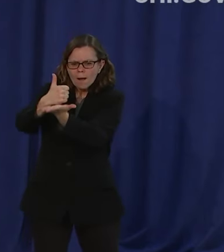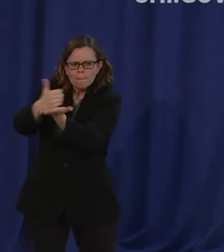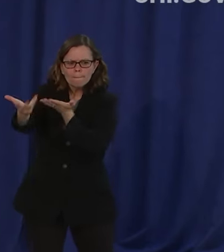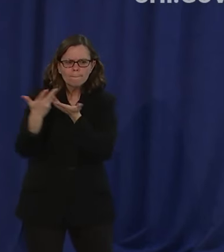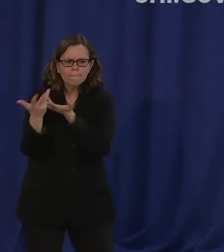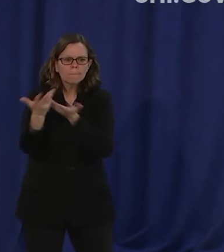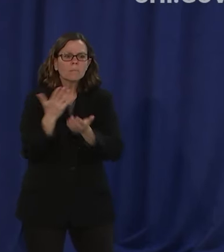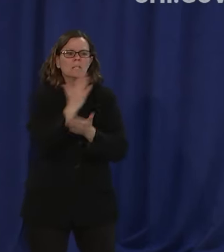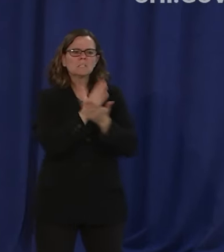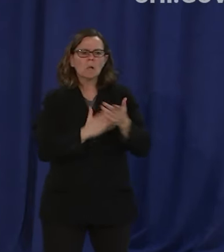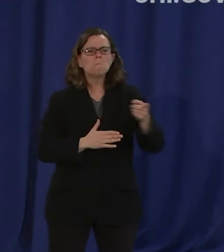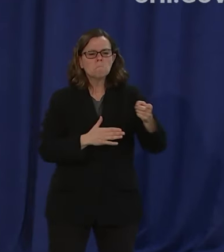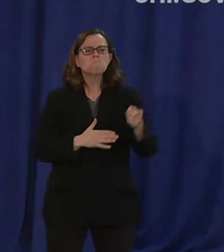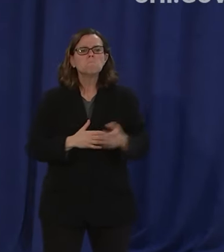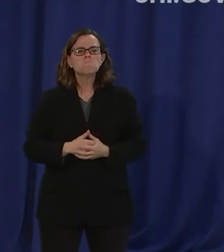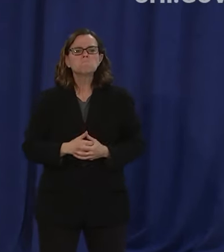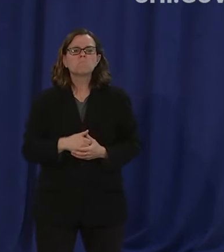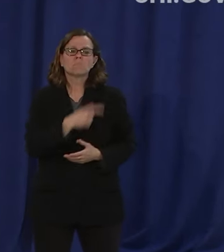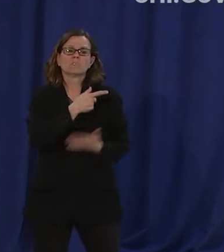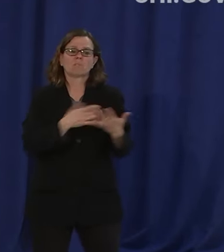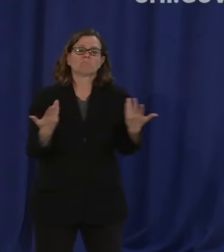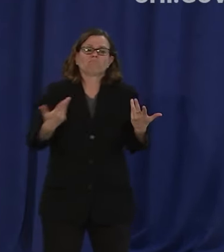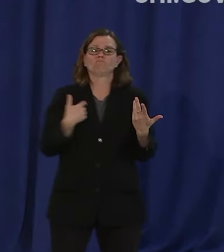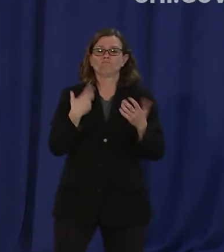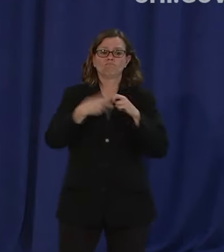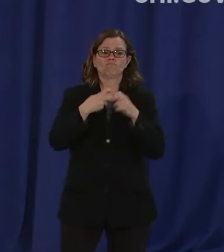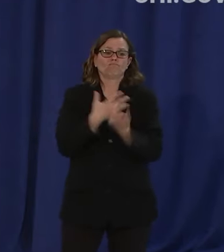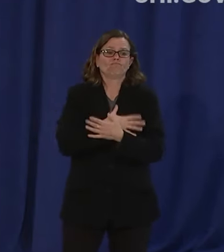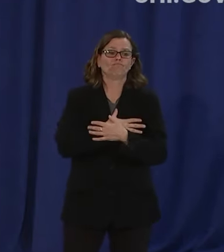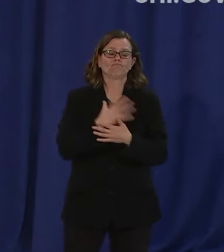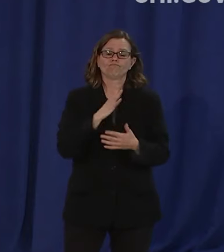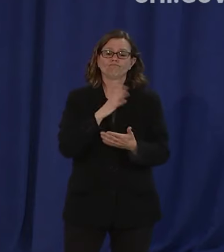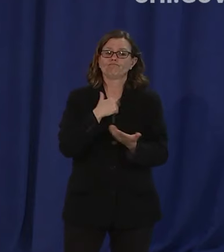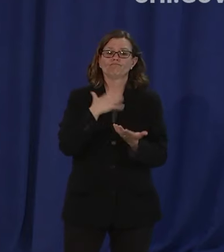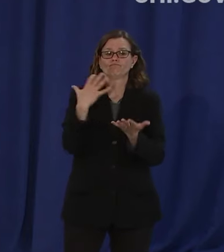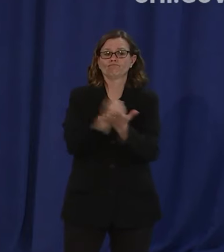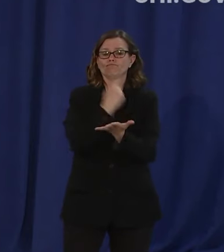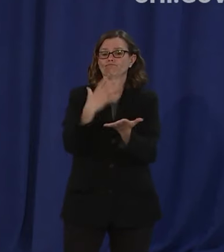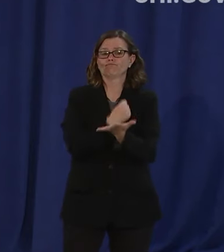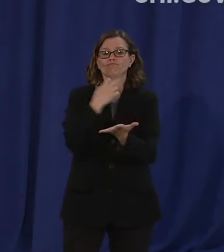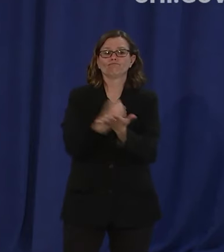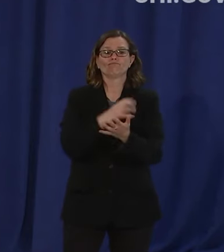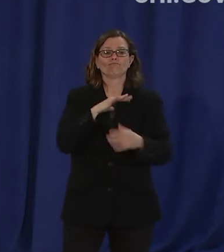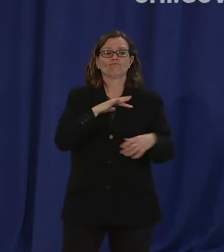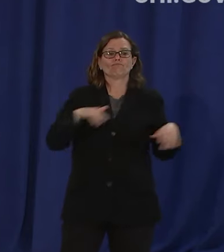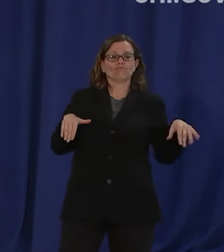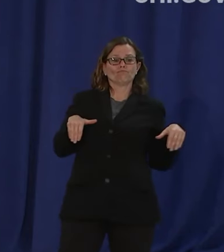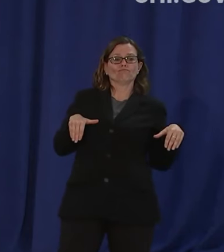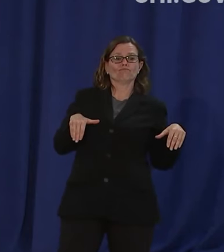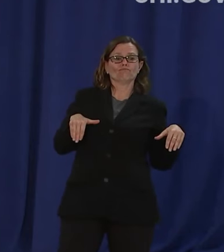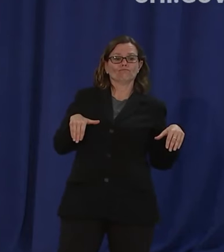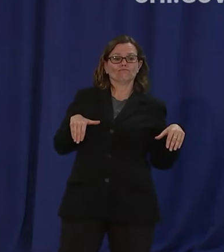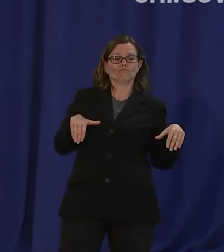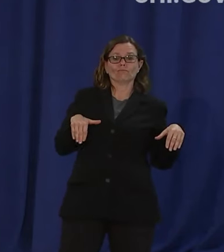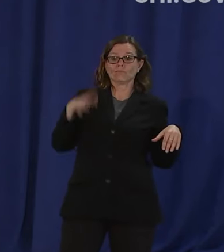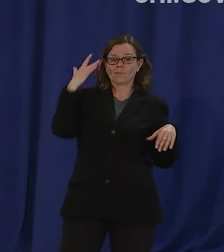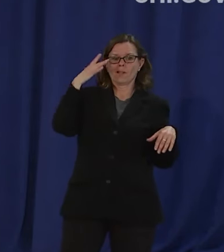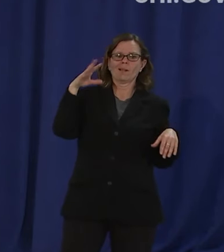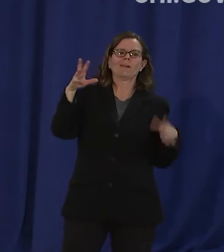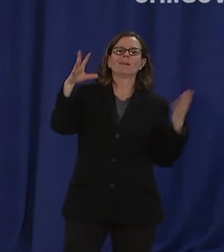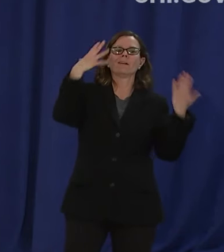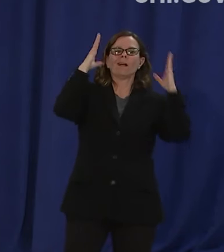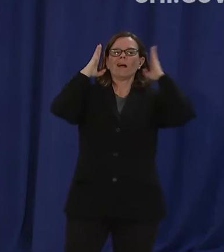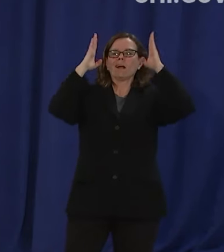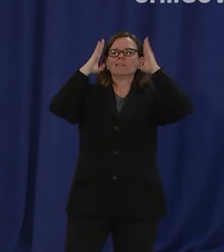interest in doing anything other than trying to take advantage of the moment because they like preening in front of the press others um have had some